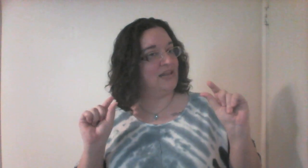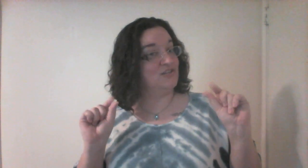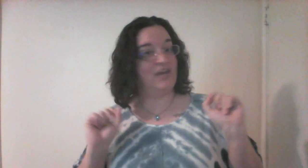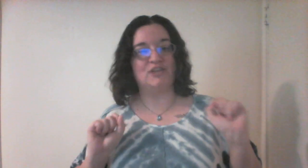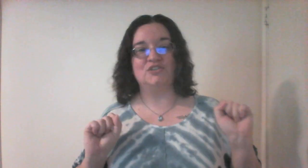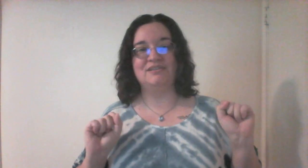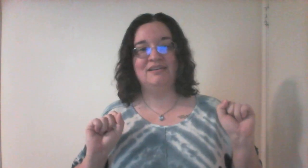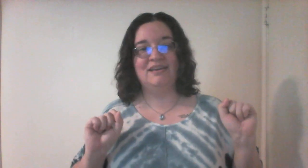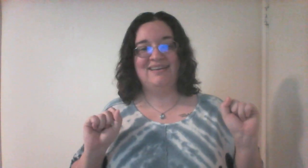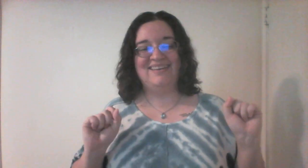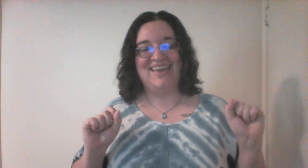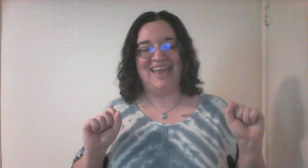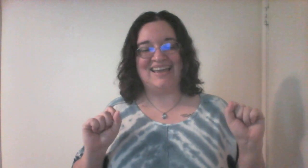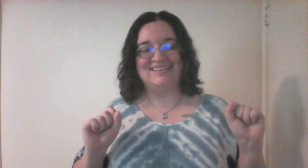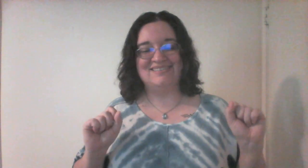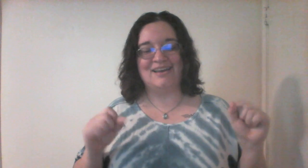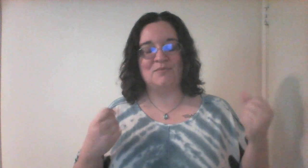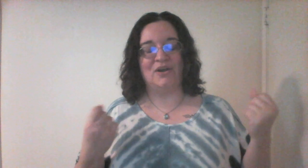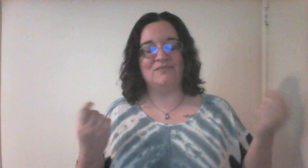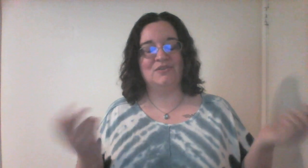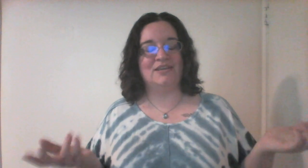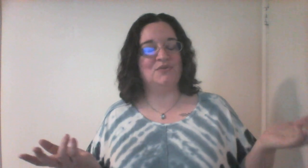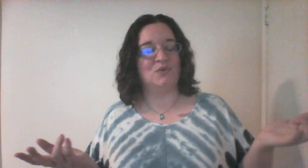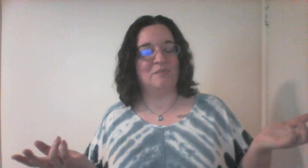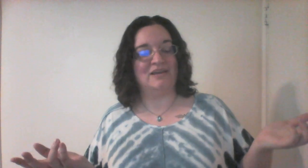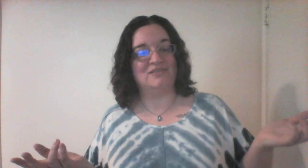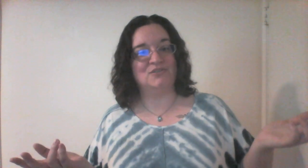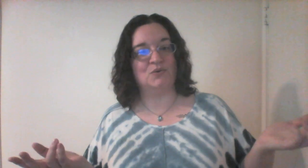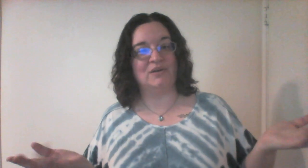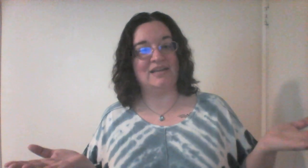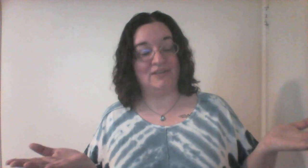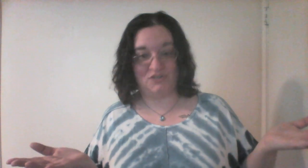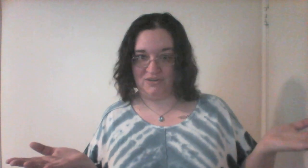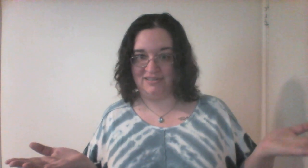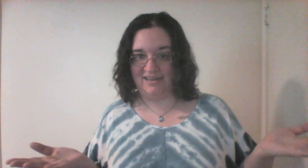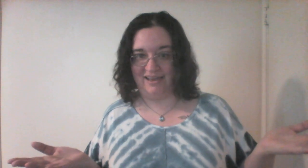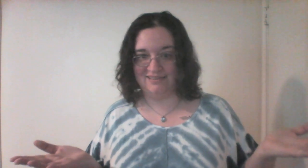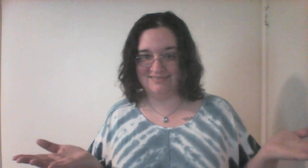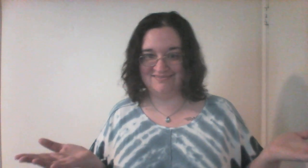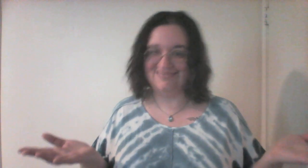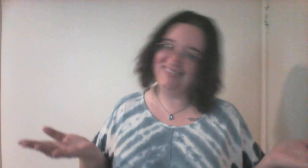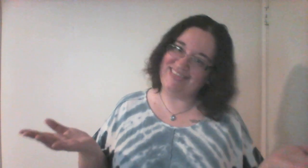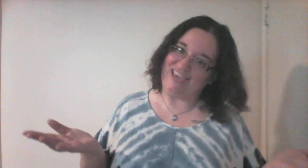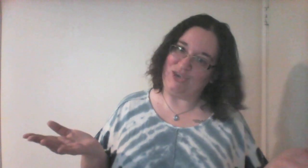educational. And I'm grateful that you joined me on this storytelling journey today. Thank you.